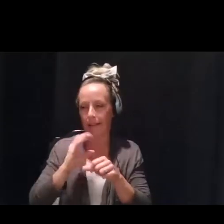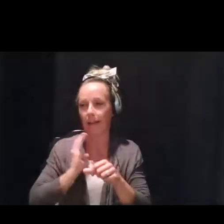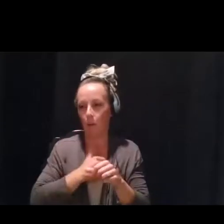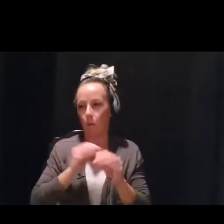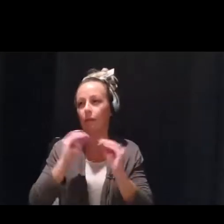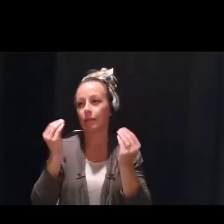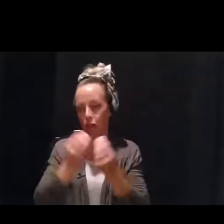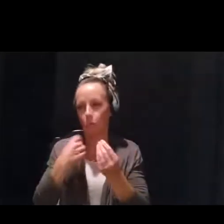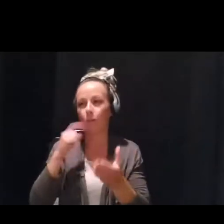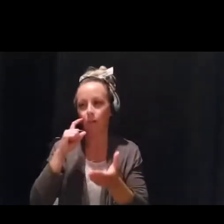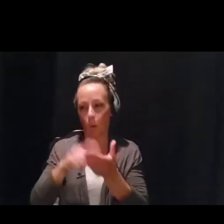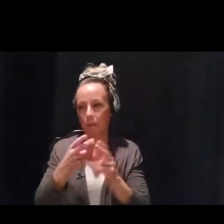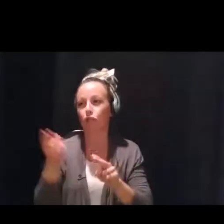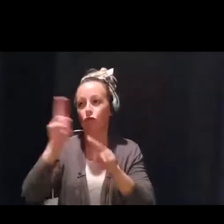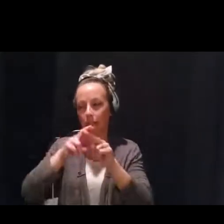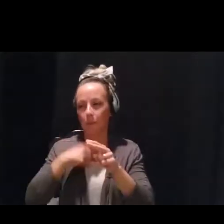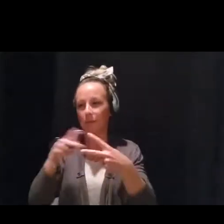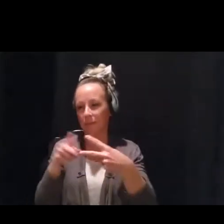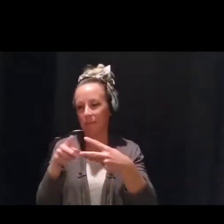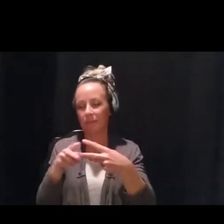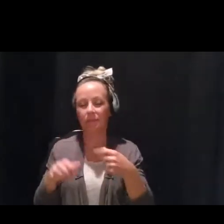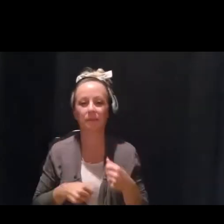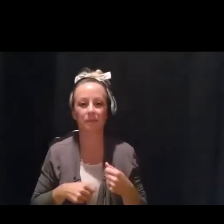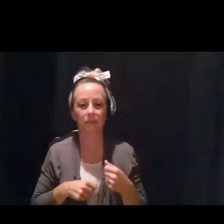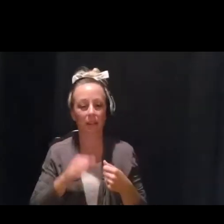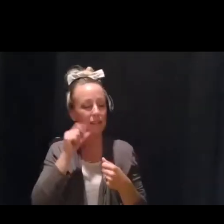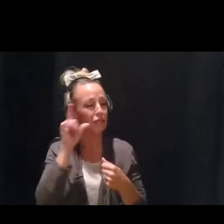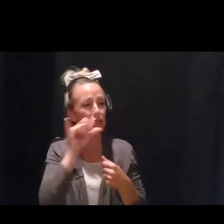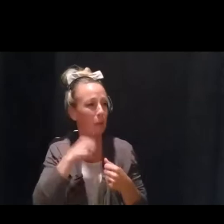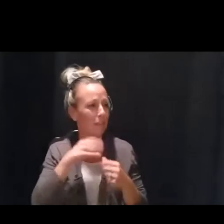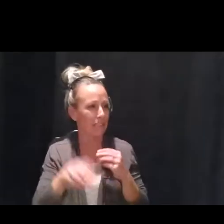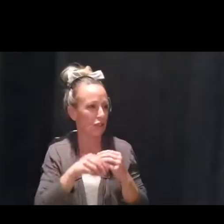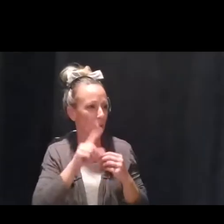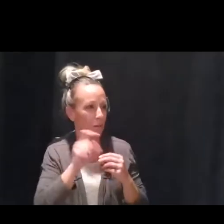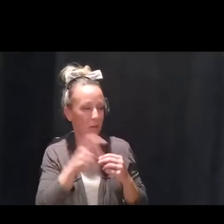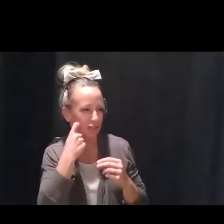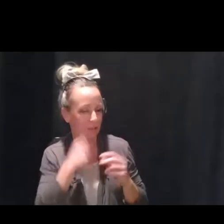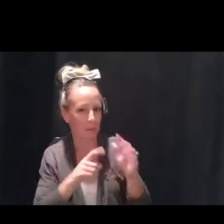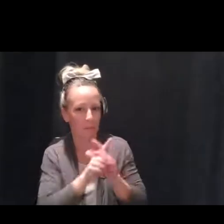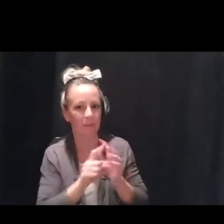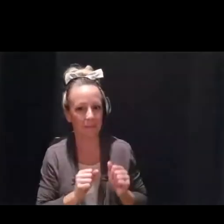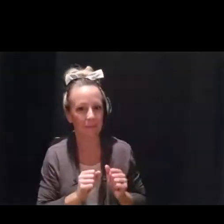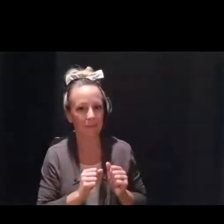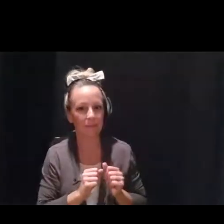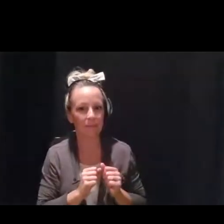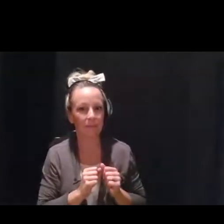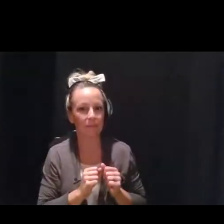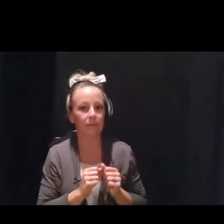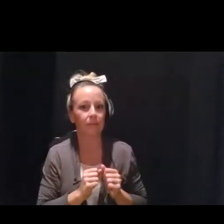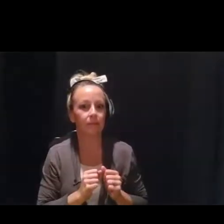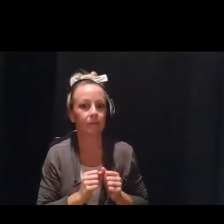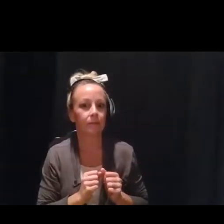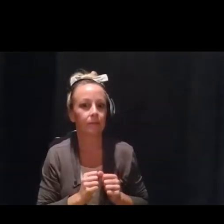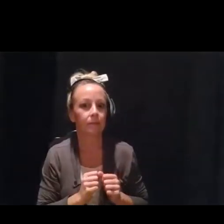Well, thank you. It doesn't look like we have any additional questions. Oh, there's one more that popped in, so we'll go to that before we end things.